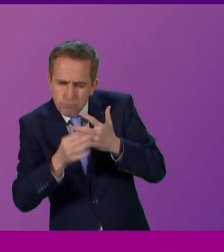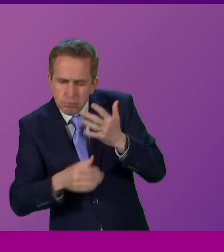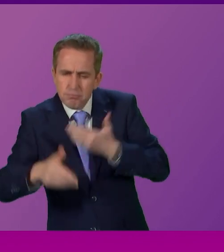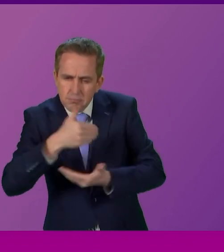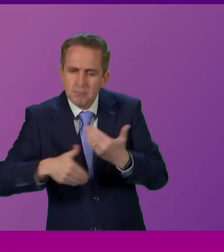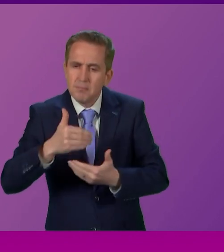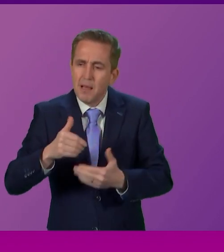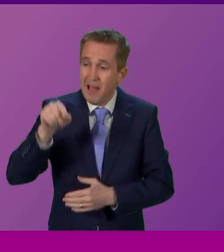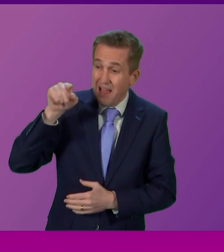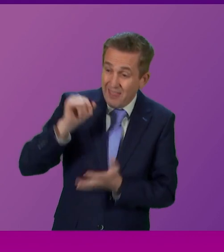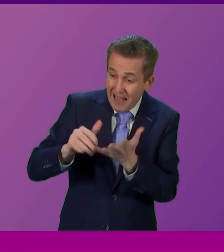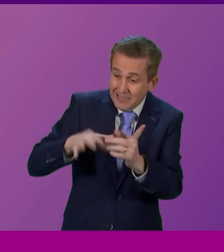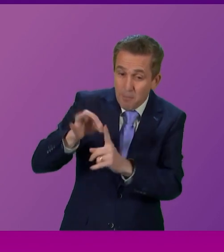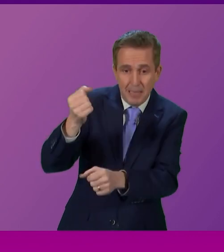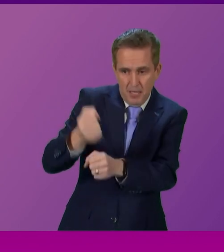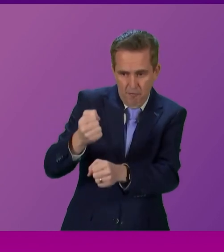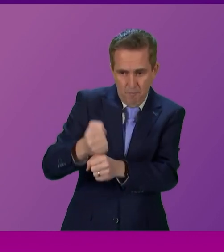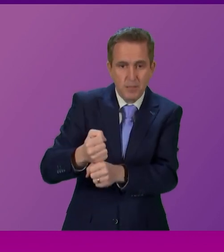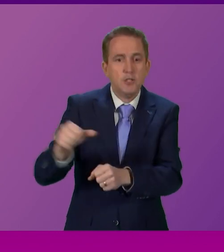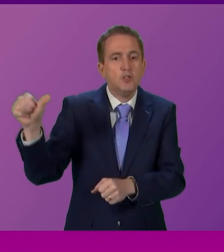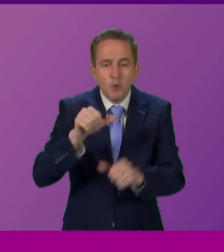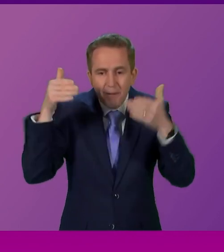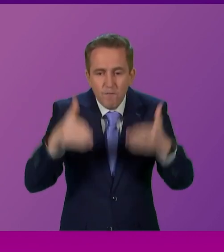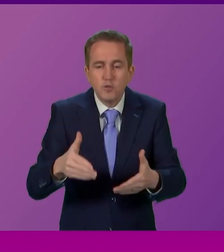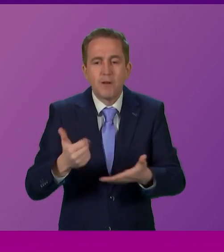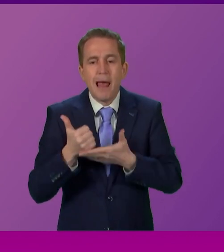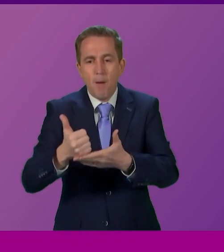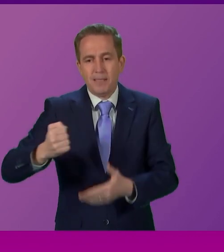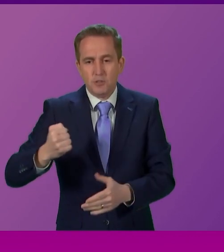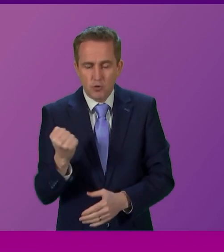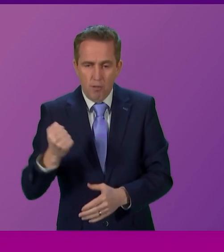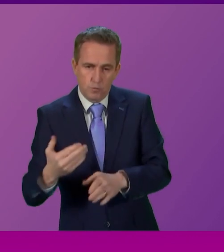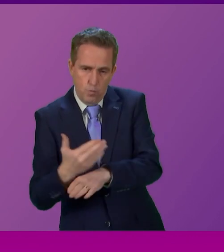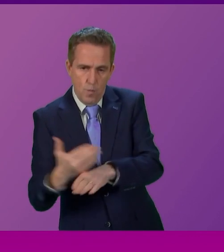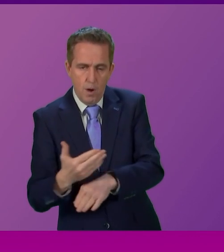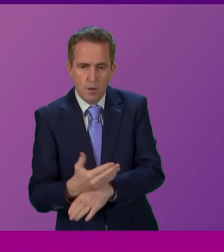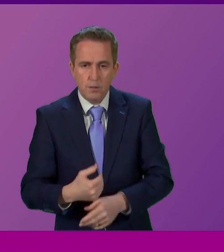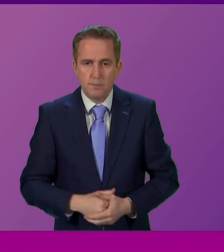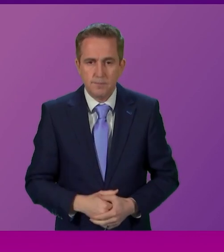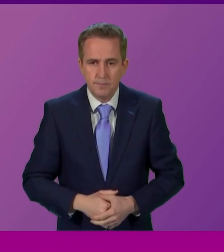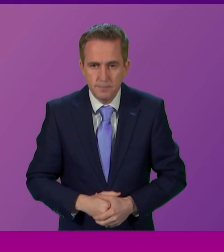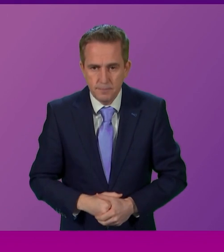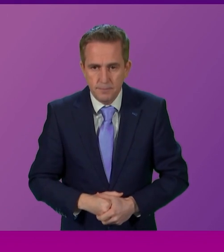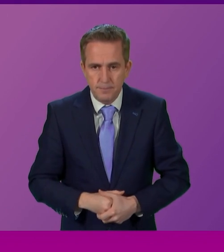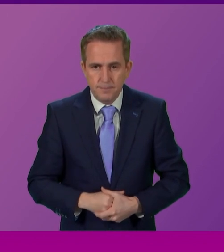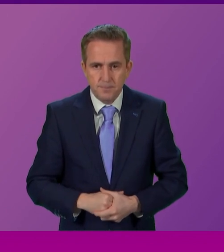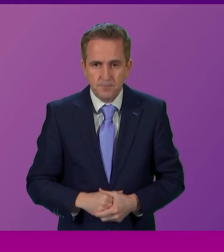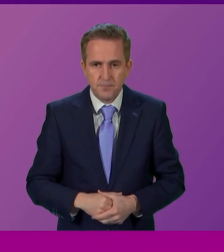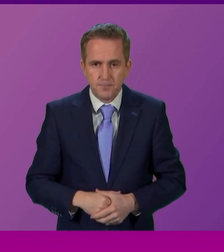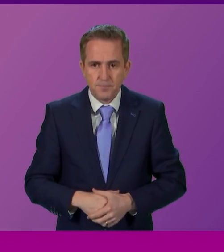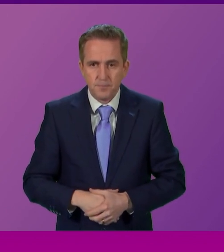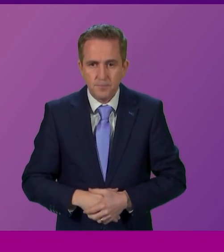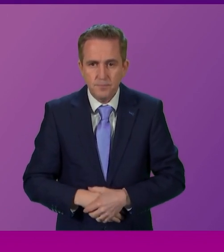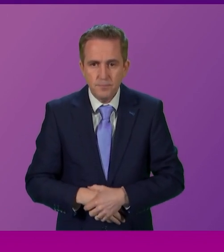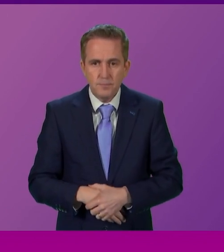The job of this government should be to make Scotland work again. Thank you Mr Mayer. now call Michelle Thompson to be followed by Ross Greer. Up to four minutes, Ms Thompson.